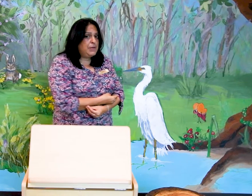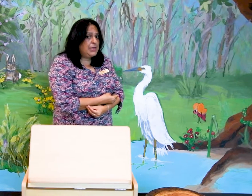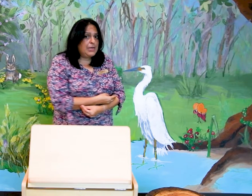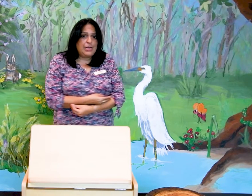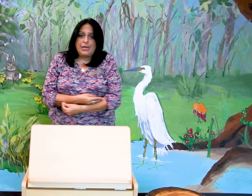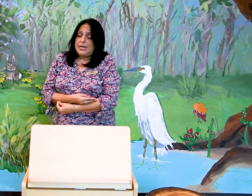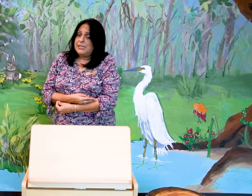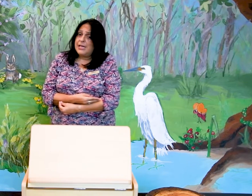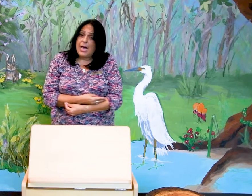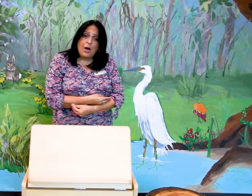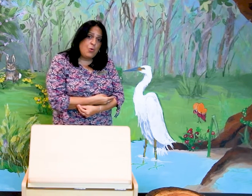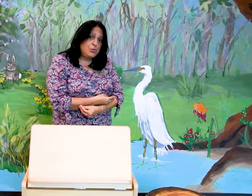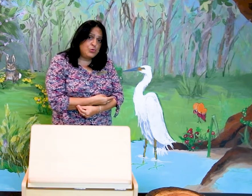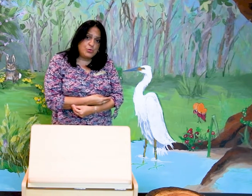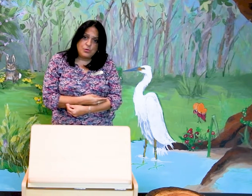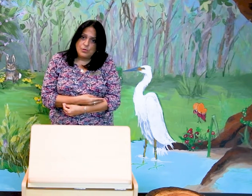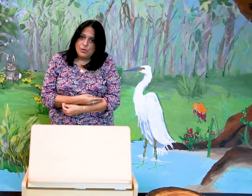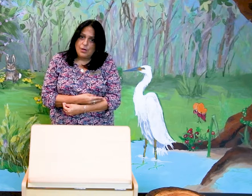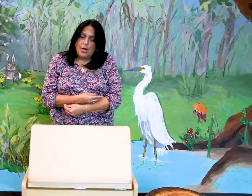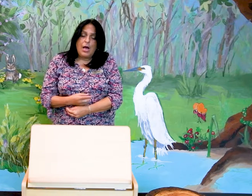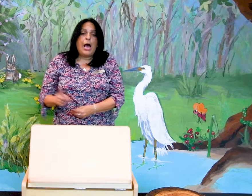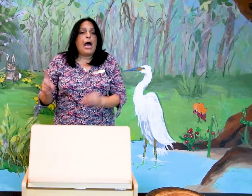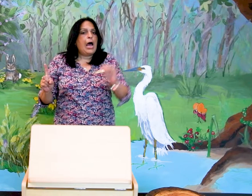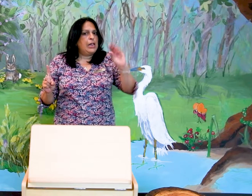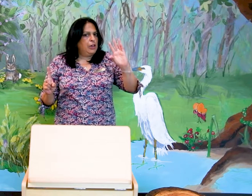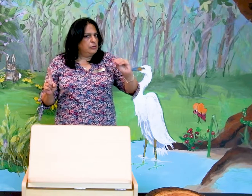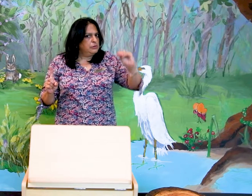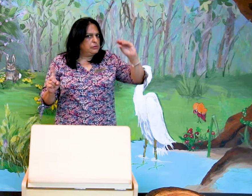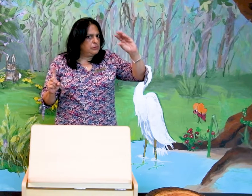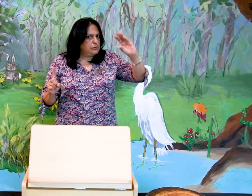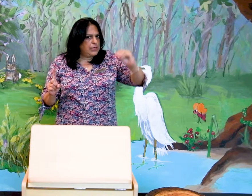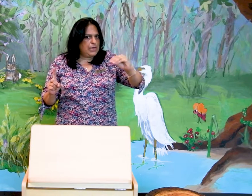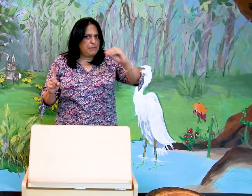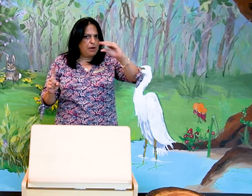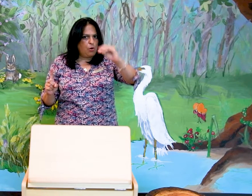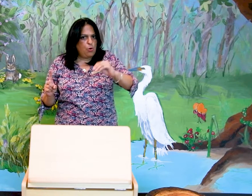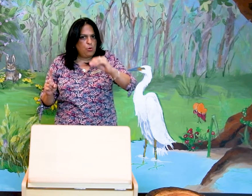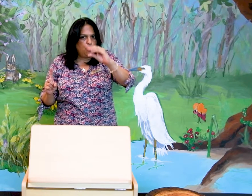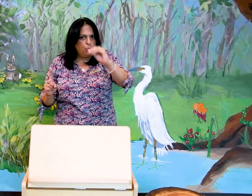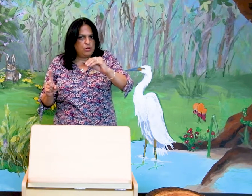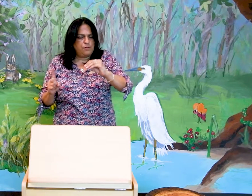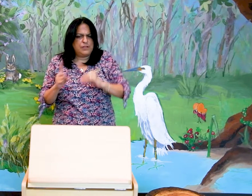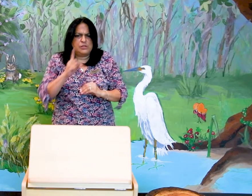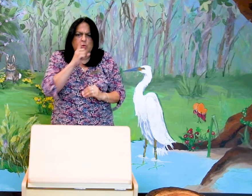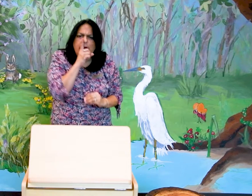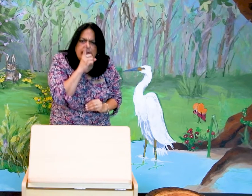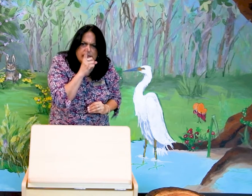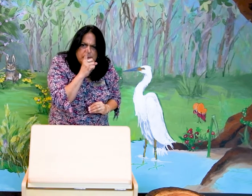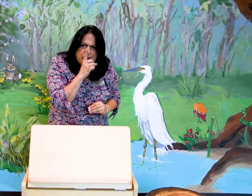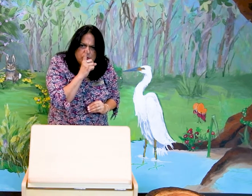in his house. Along came a wolf as quiet as a mouse.